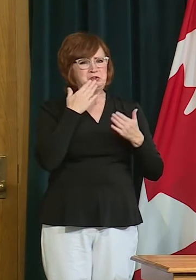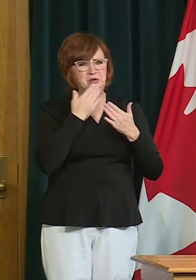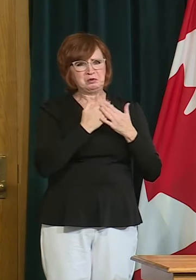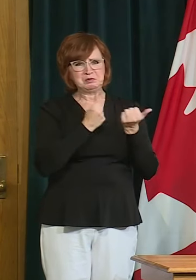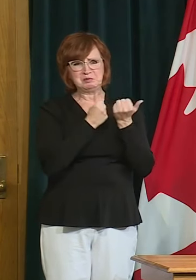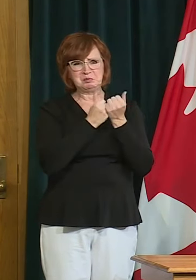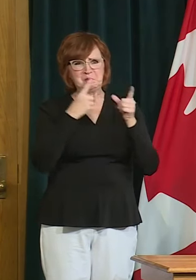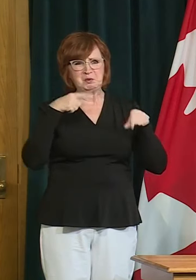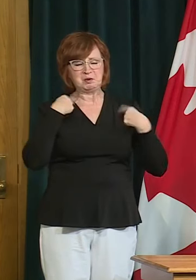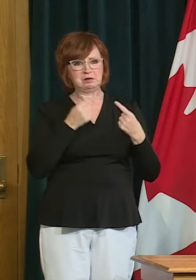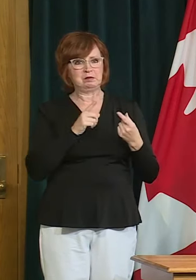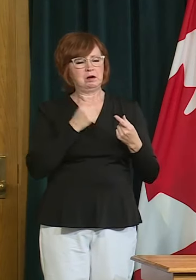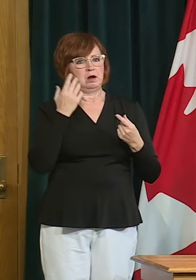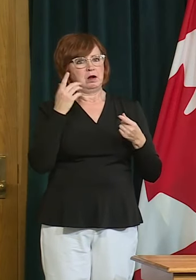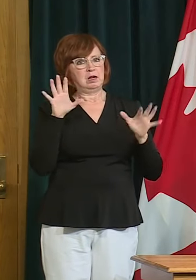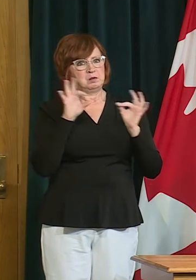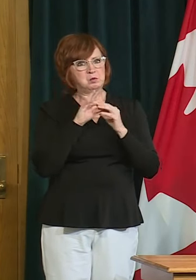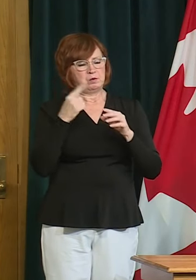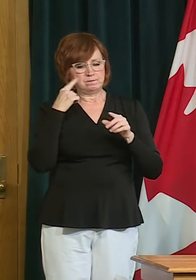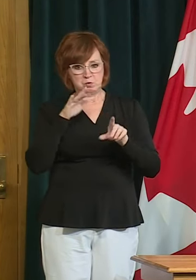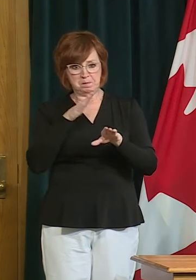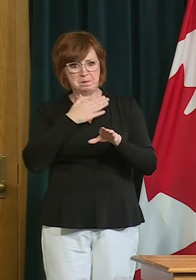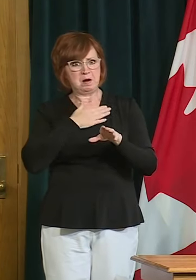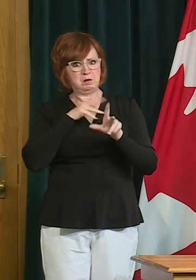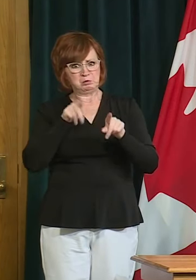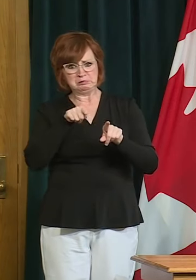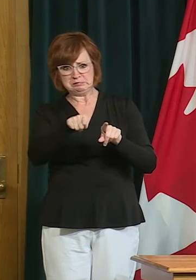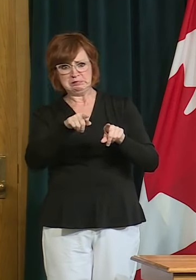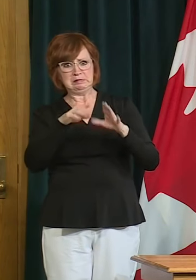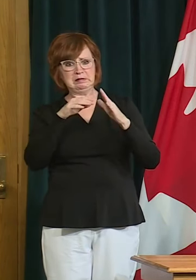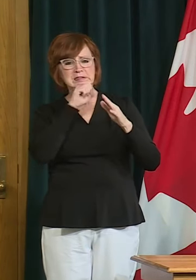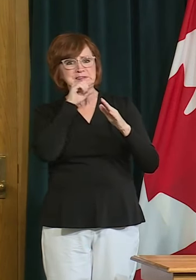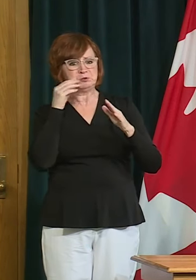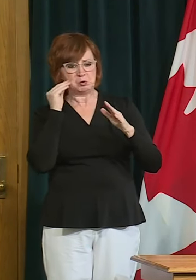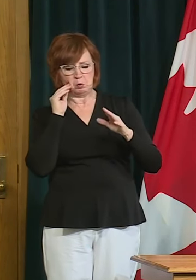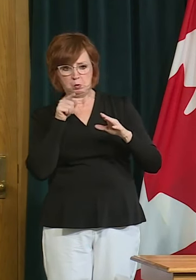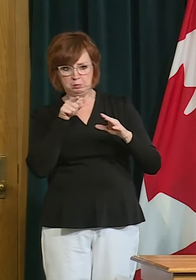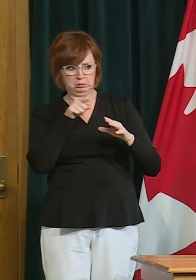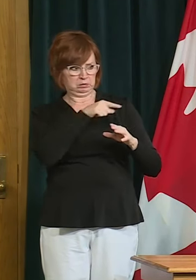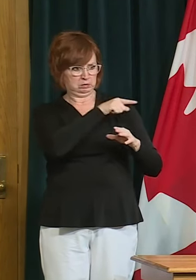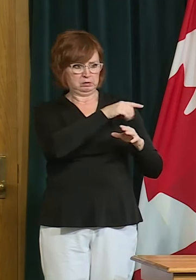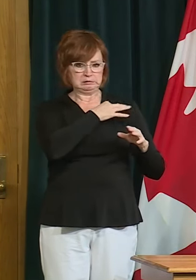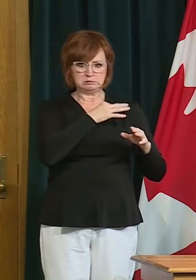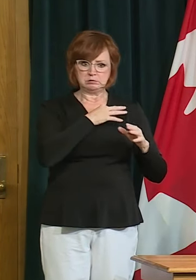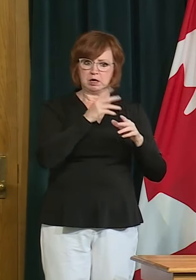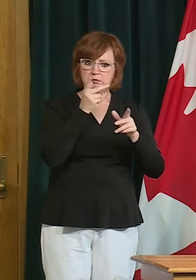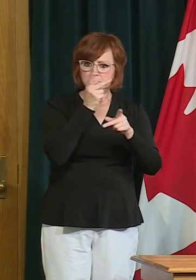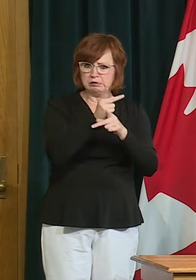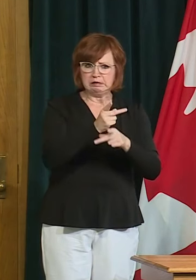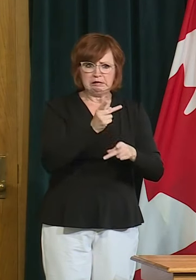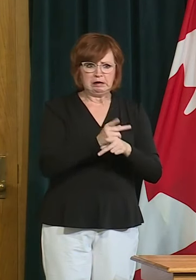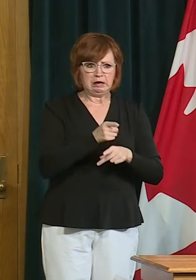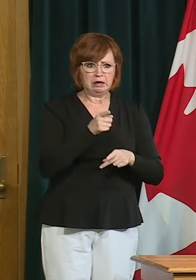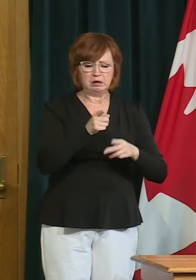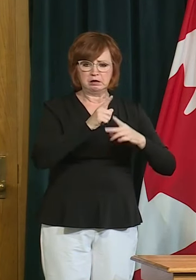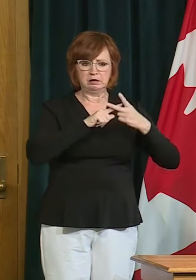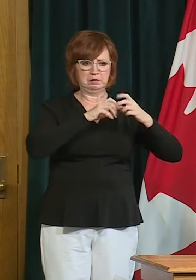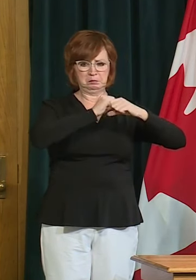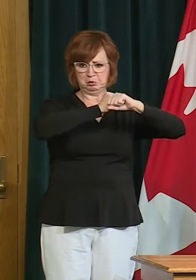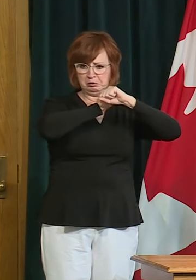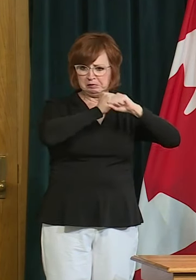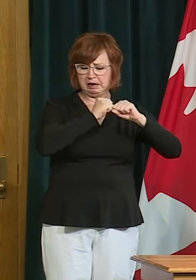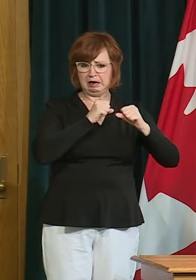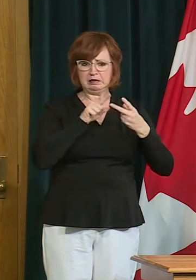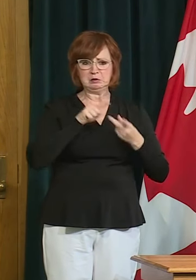family members our parents and our grandparents they have protected them from the very kind from the kind of